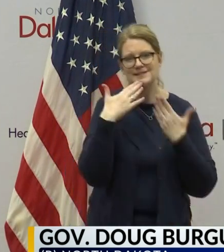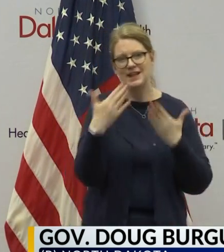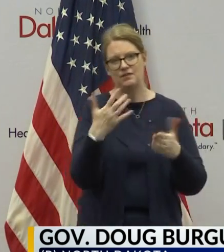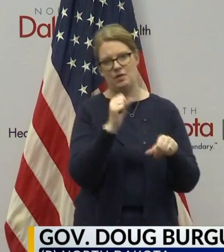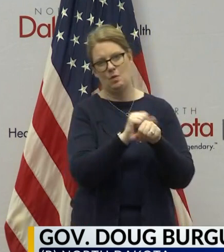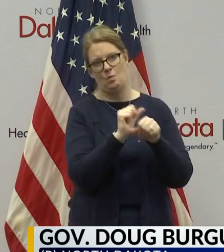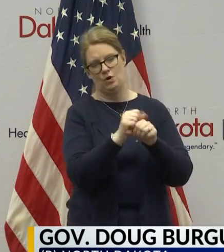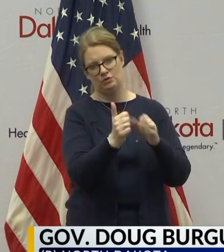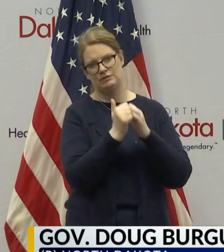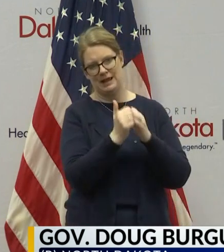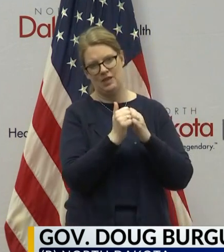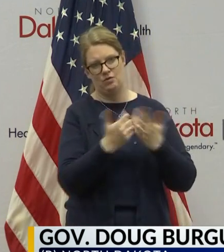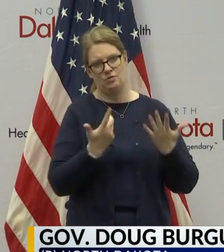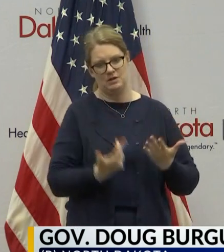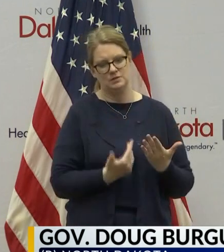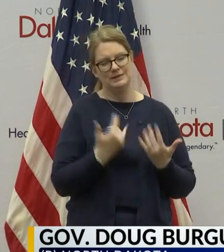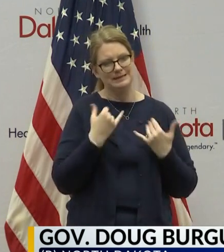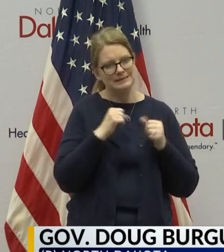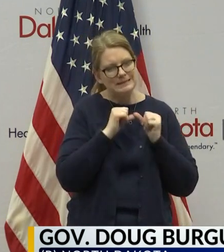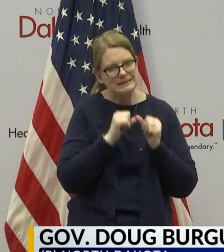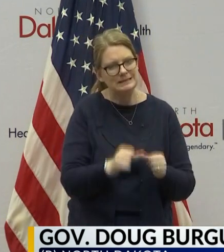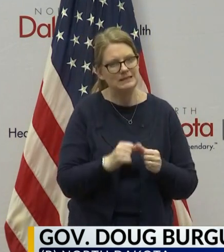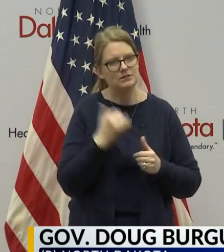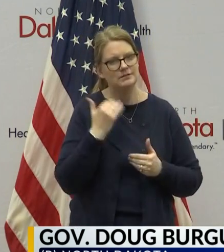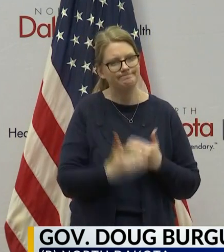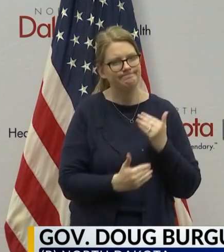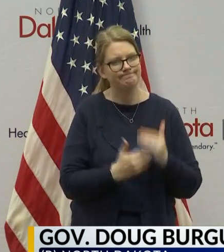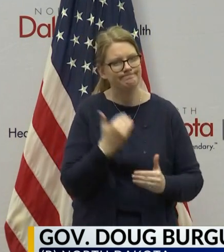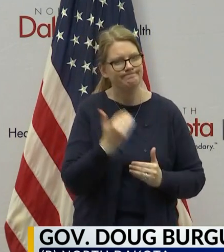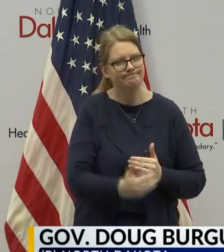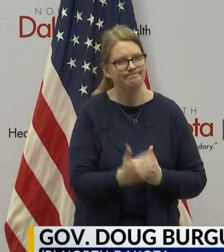as we've worked through this health crisis.